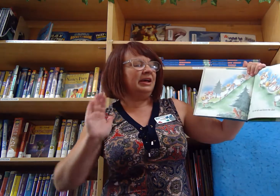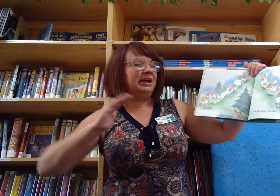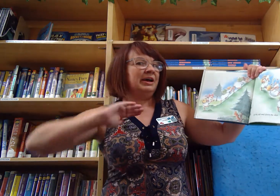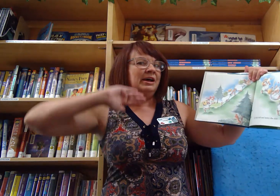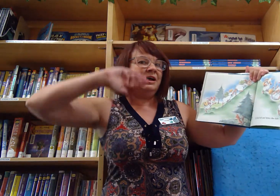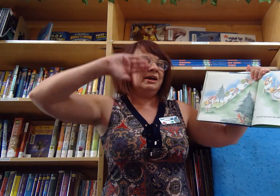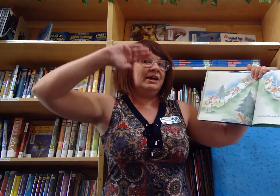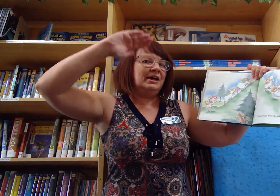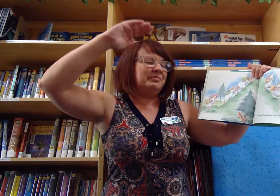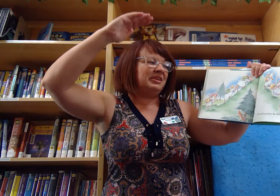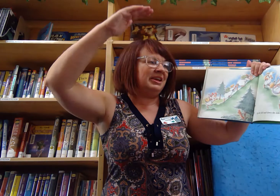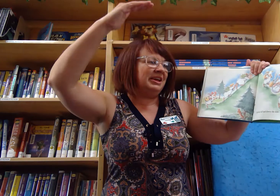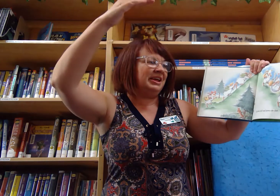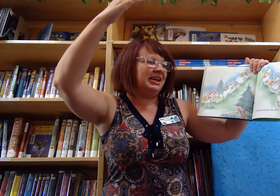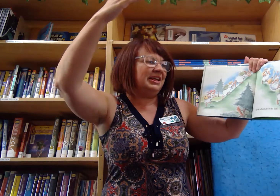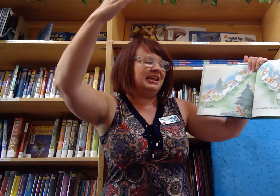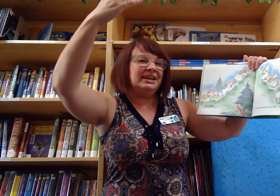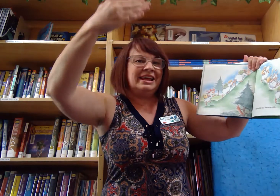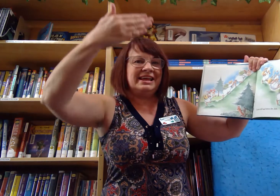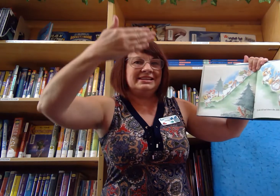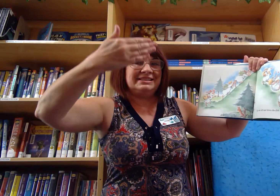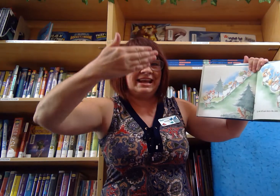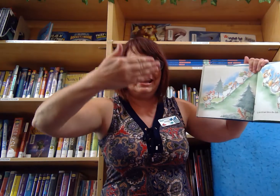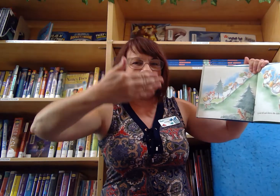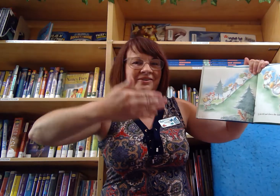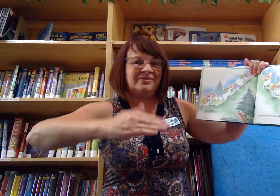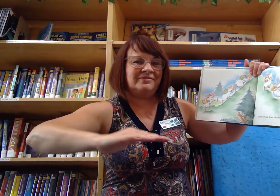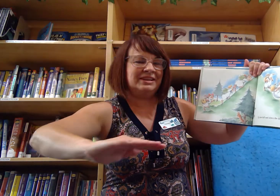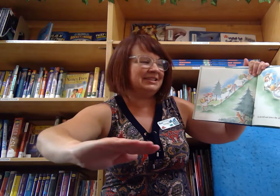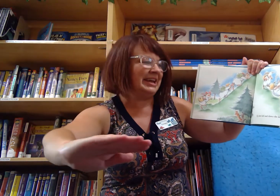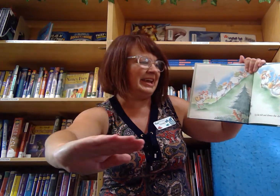Up the hill and down the dale.